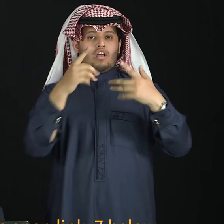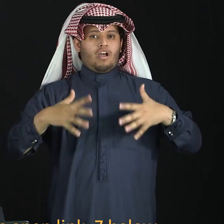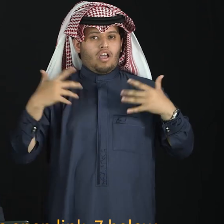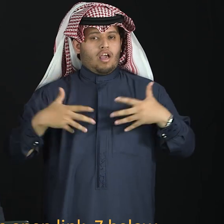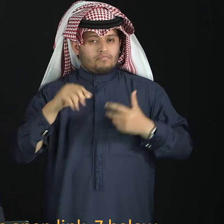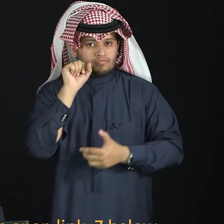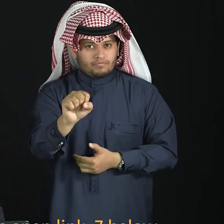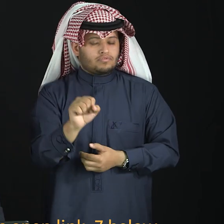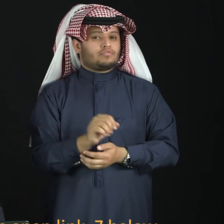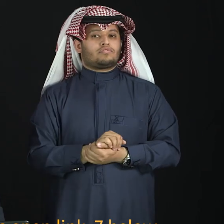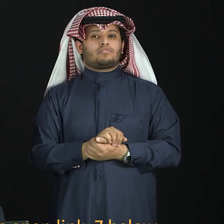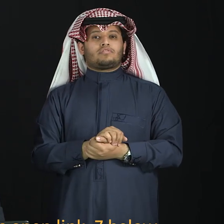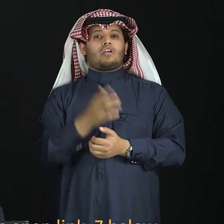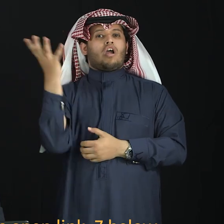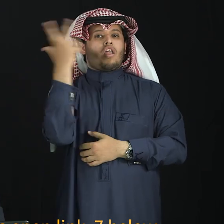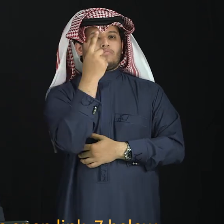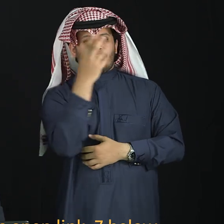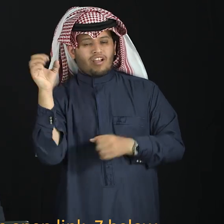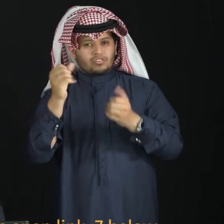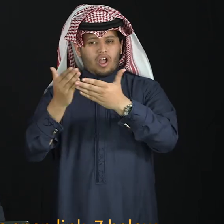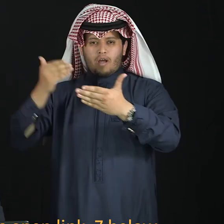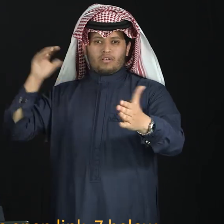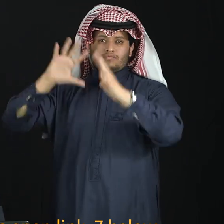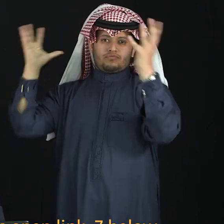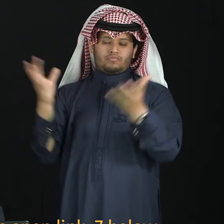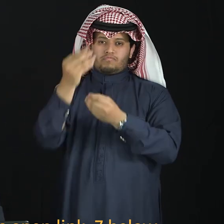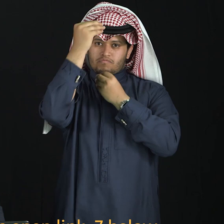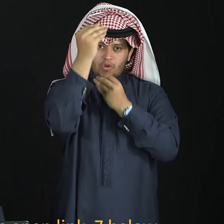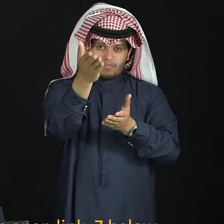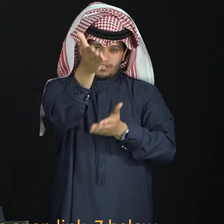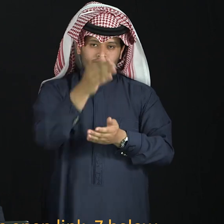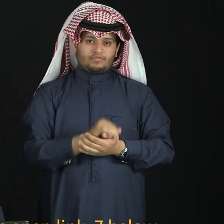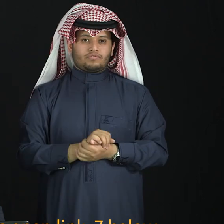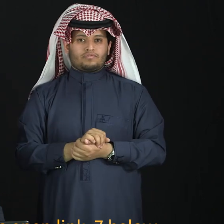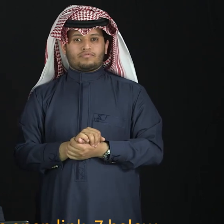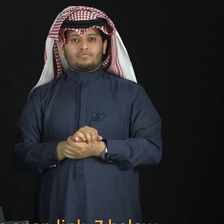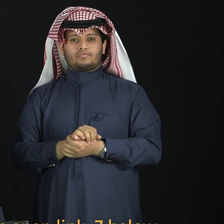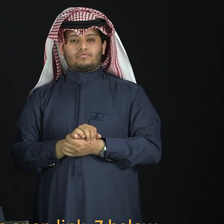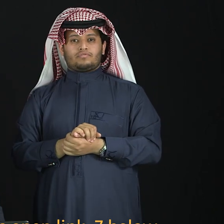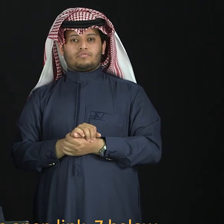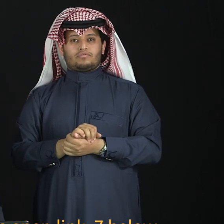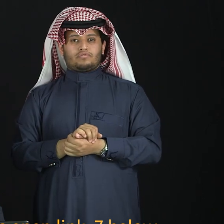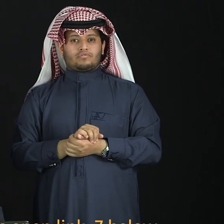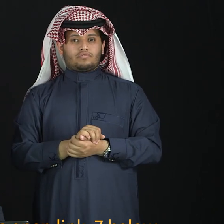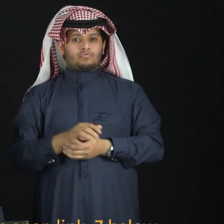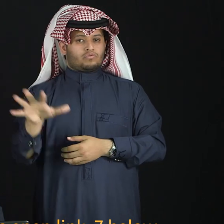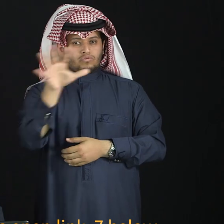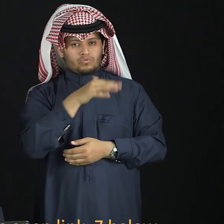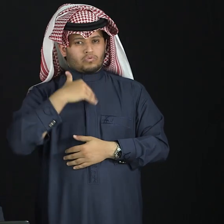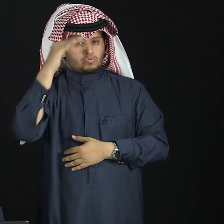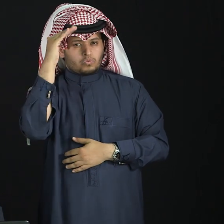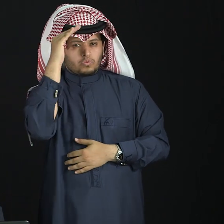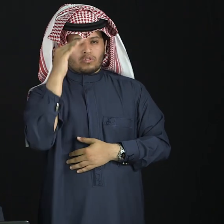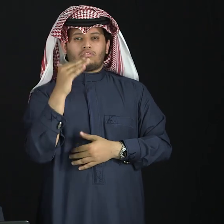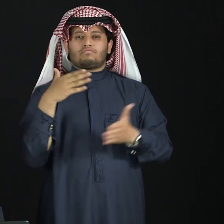alphabets, the numbers, et cetera. Uh, I hope you enjoy my lecture and wish you the best. Thank you